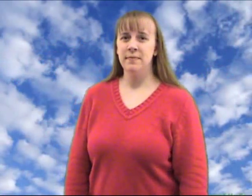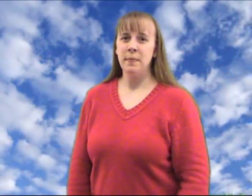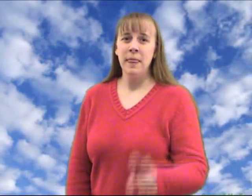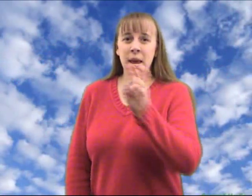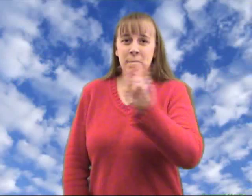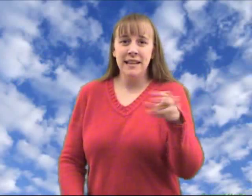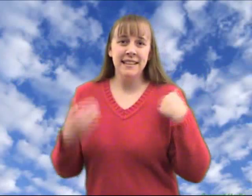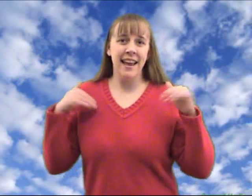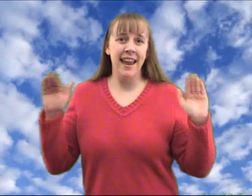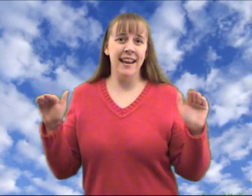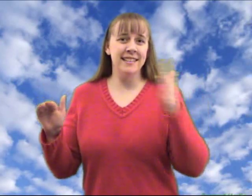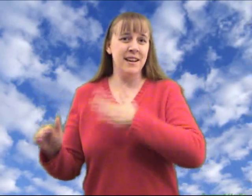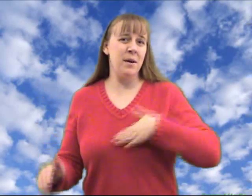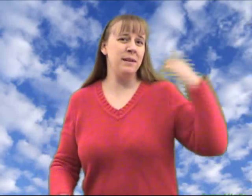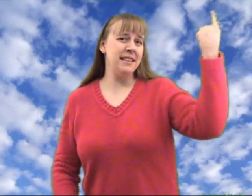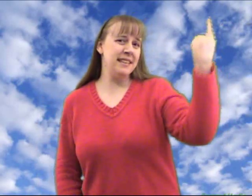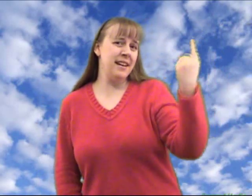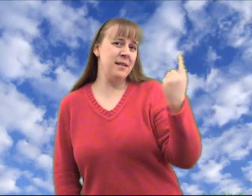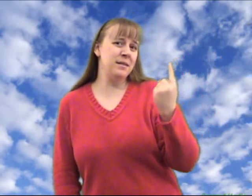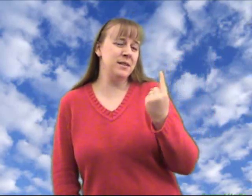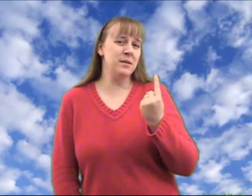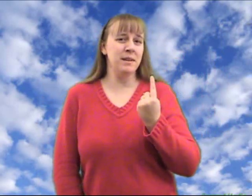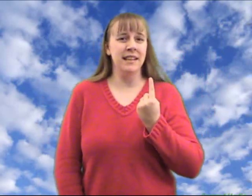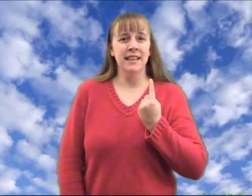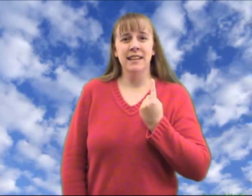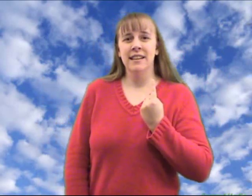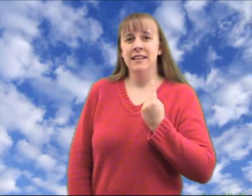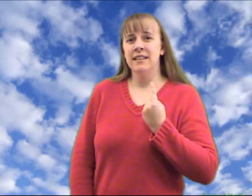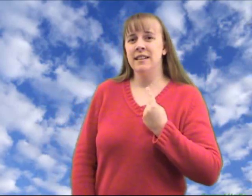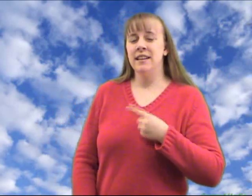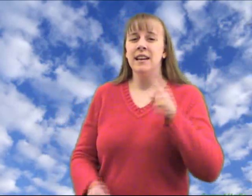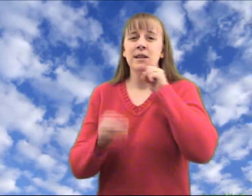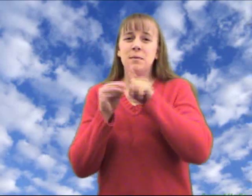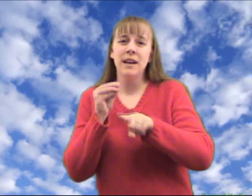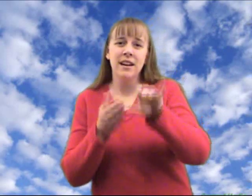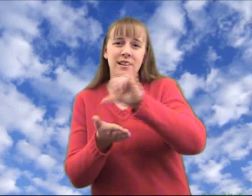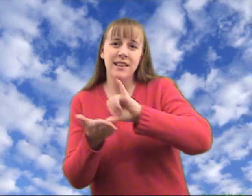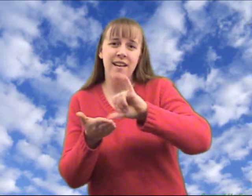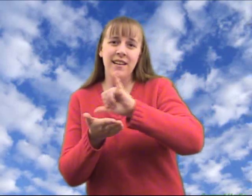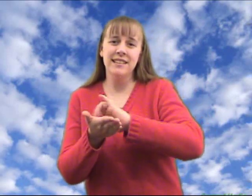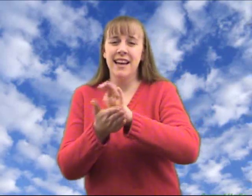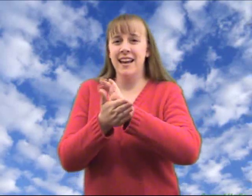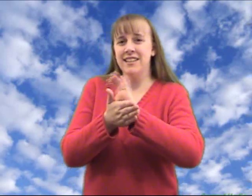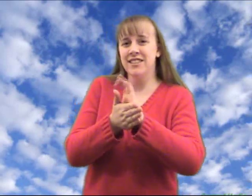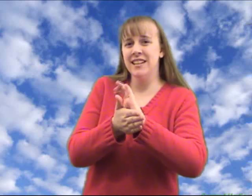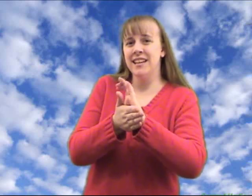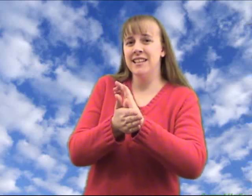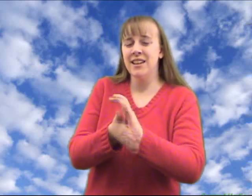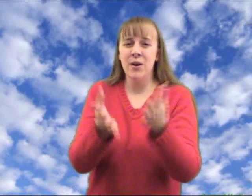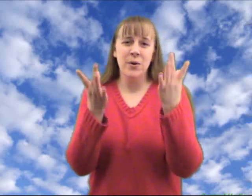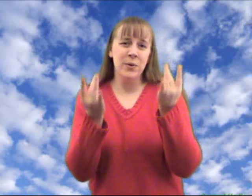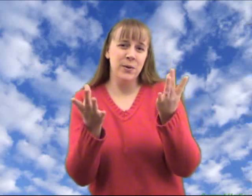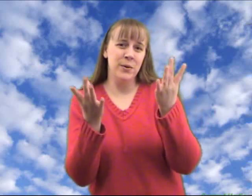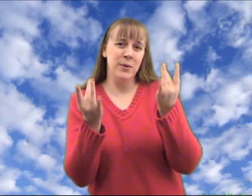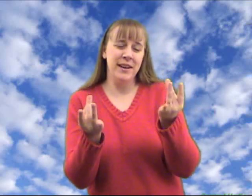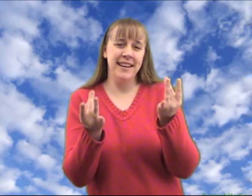Pizza Angel, please come to me. Tomato sauce and cheese, so gooey.